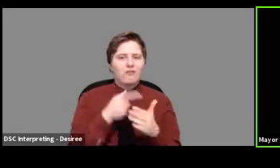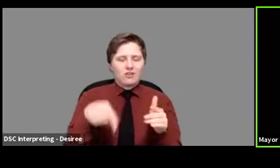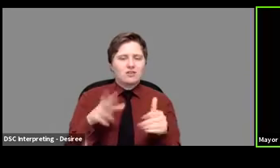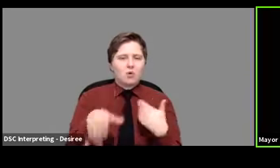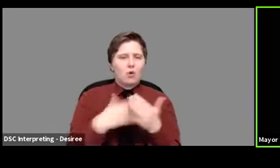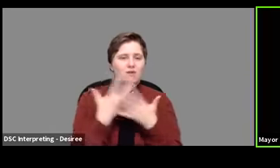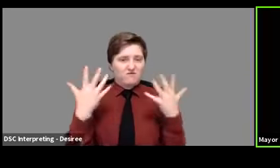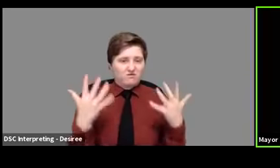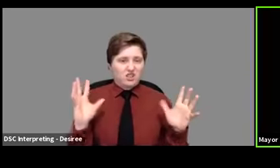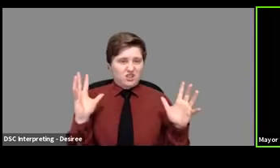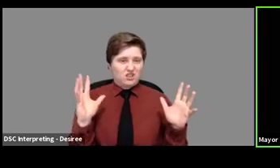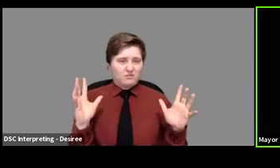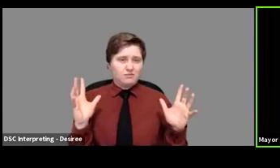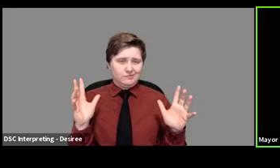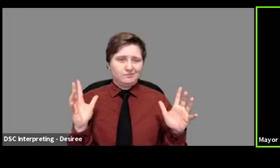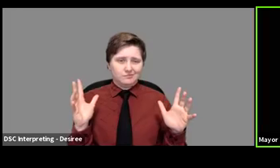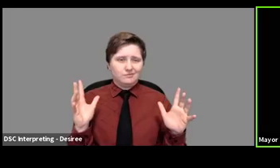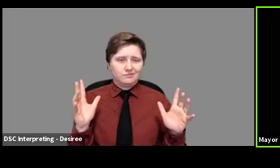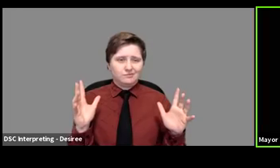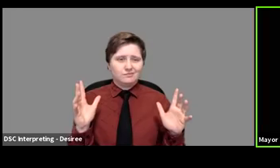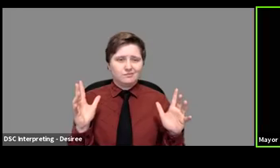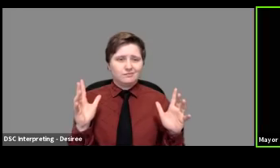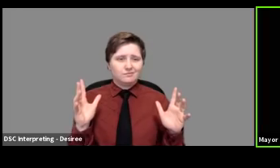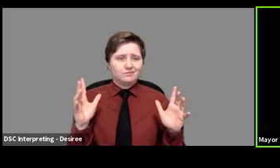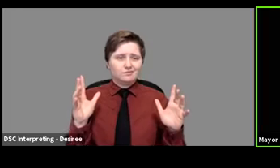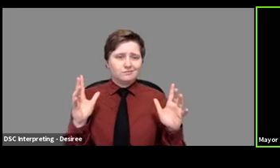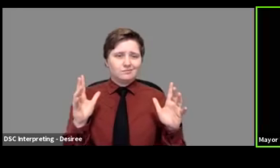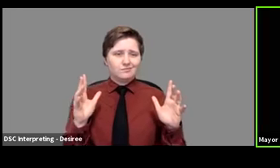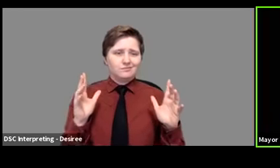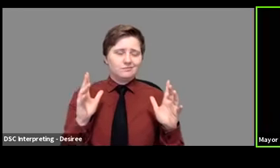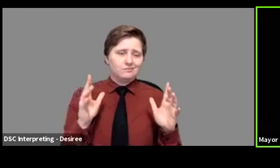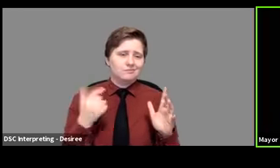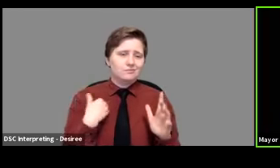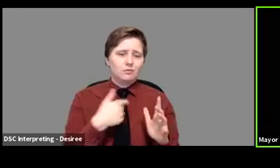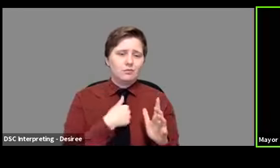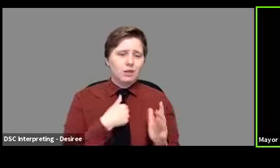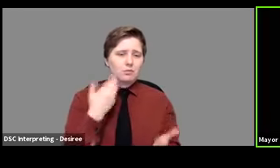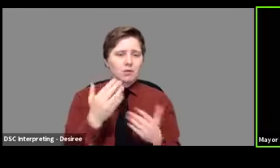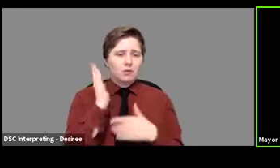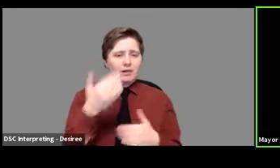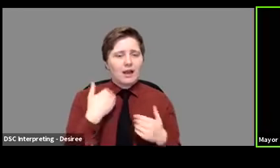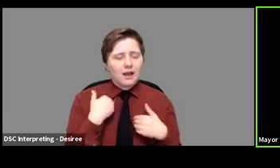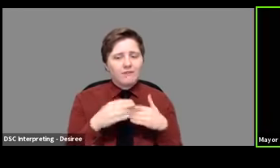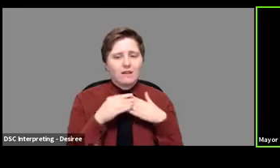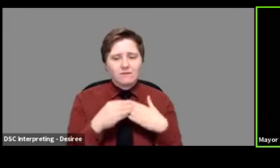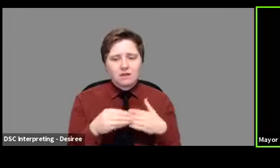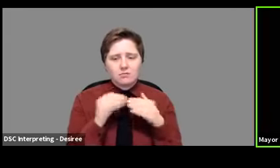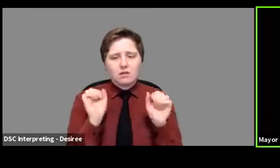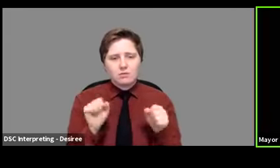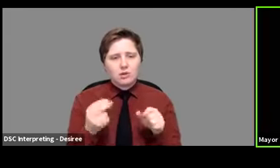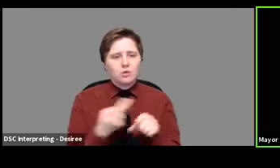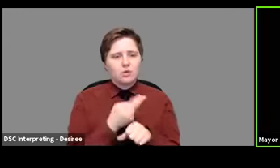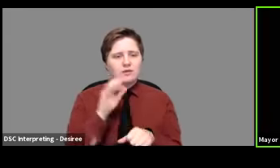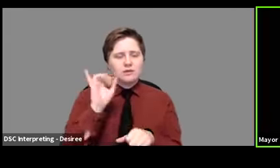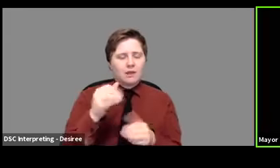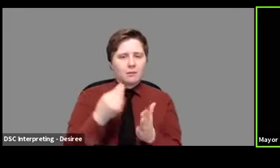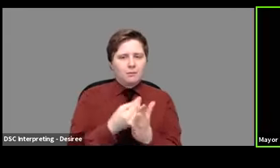said and done, uh, that, um, we will probably have the flexibility to use cares act money, uh,